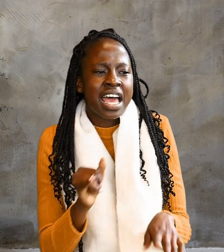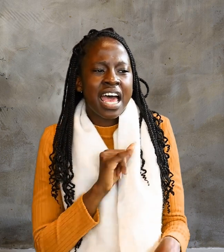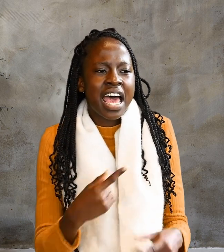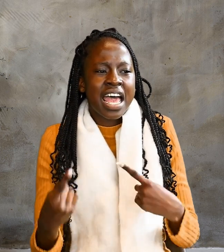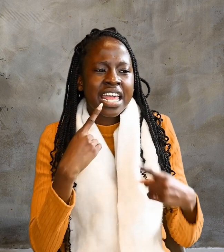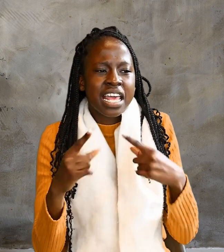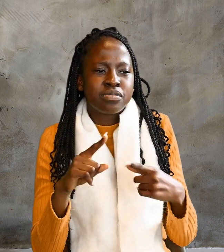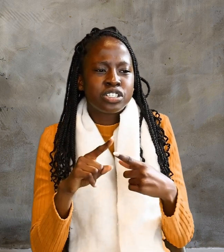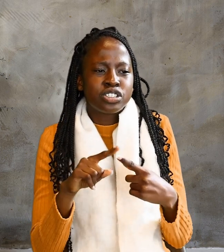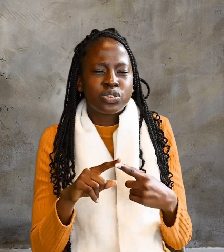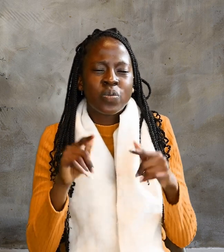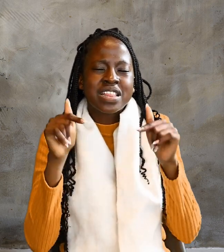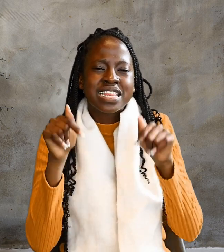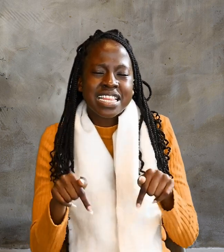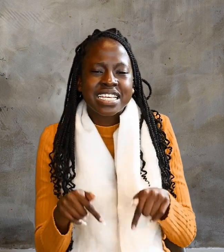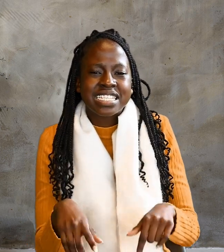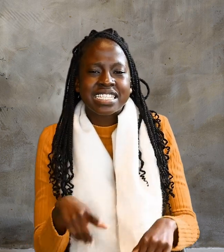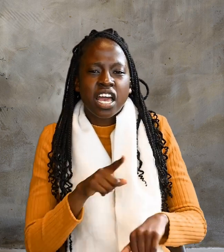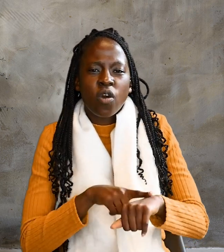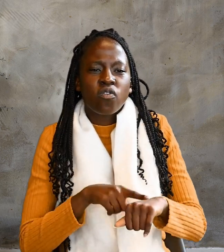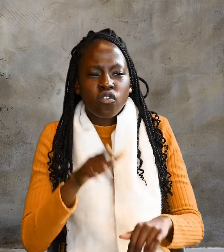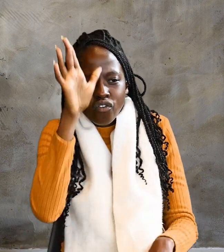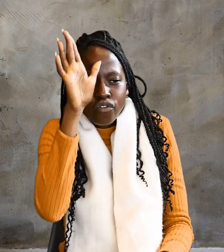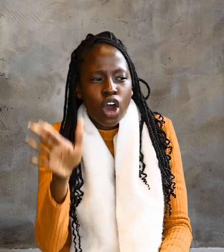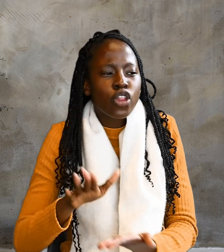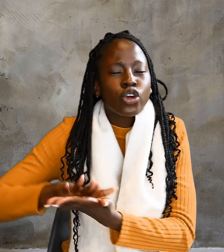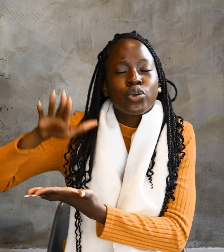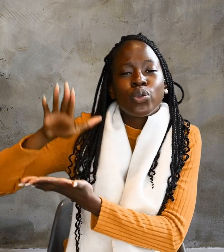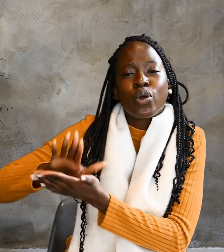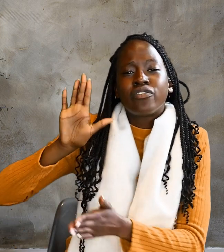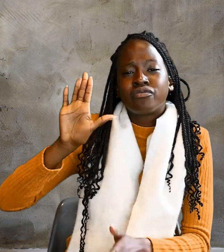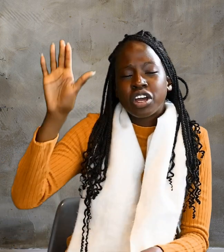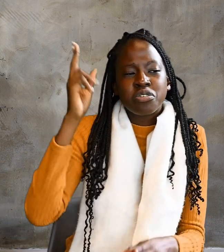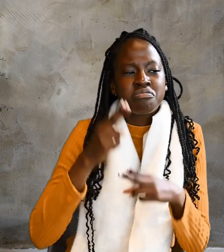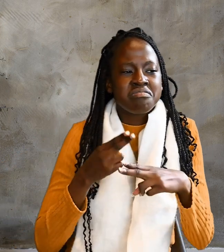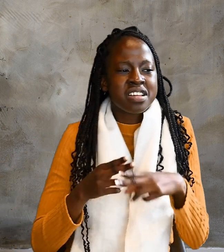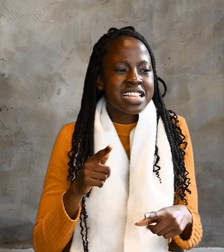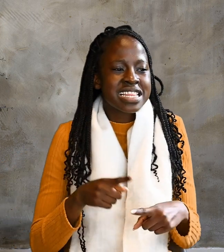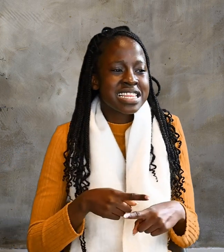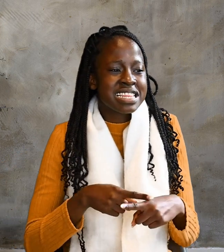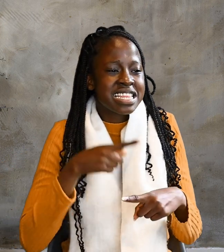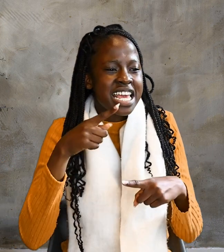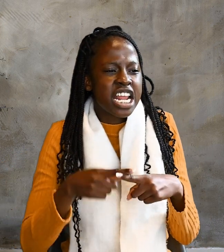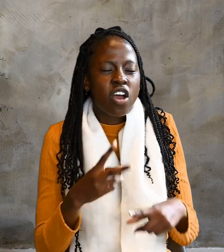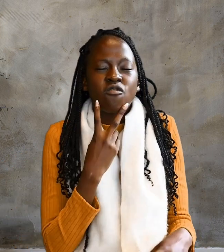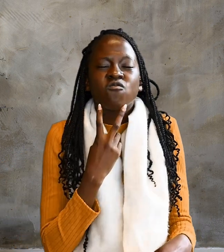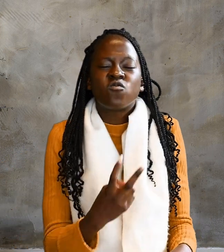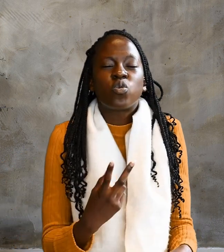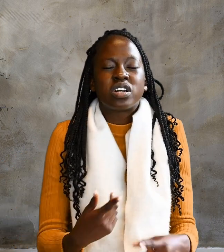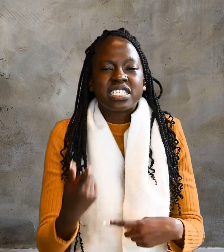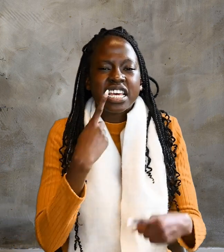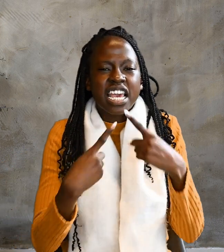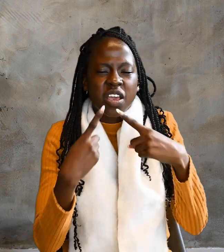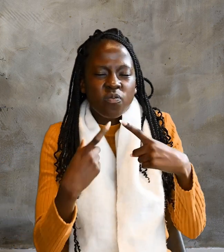Father, glorify your name. Then a voice from heaven came, saying,